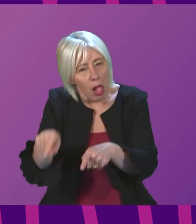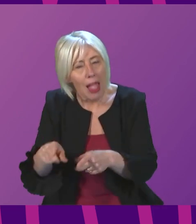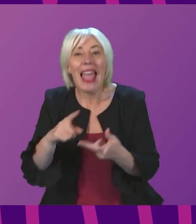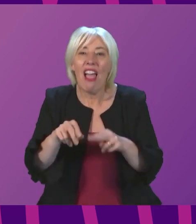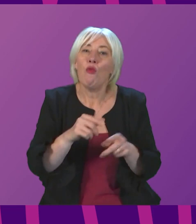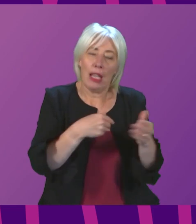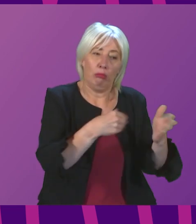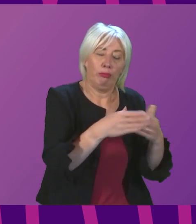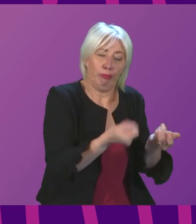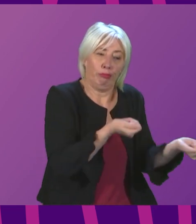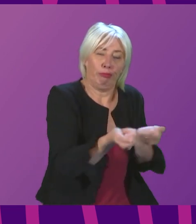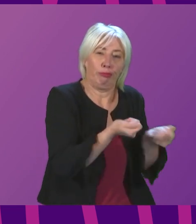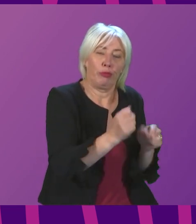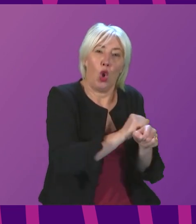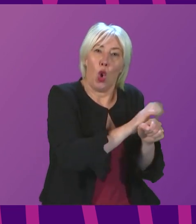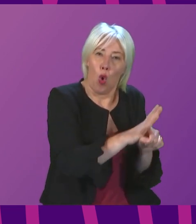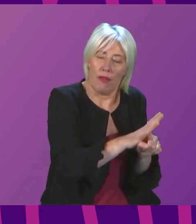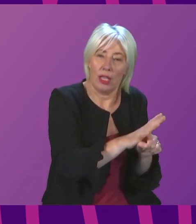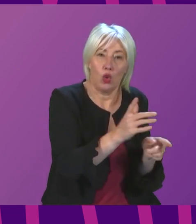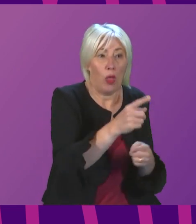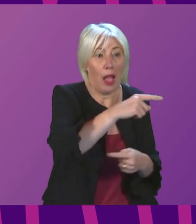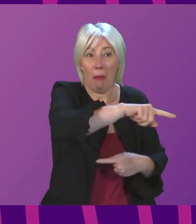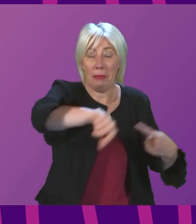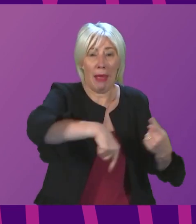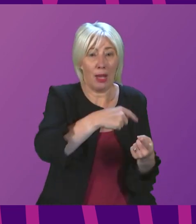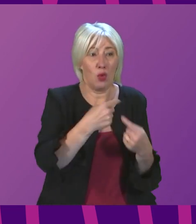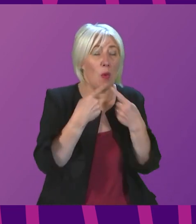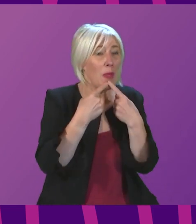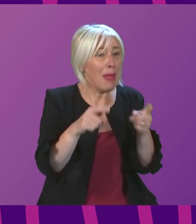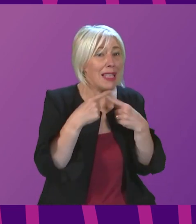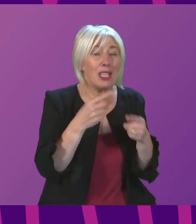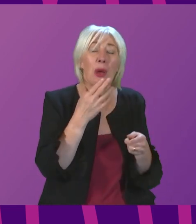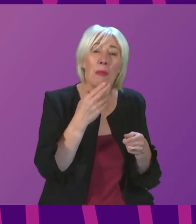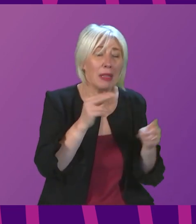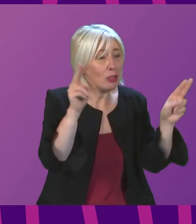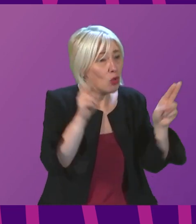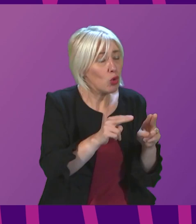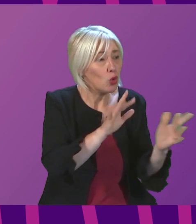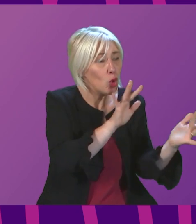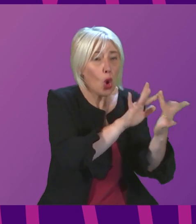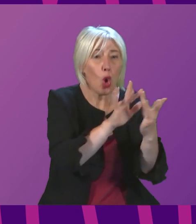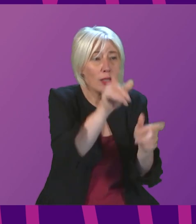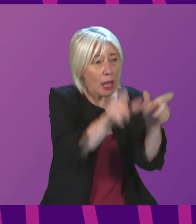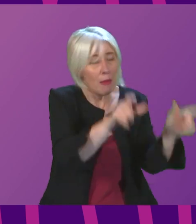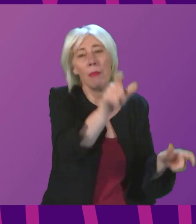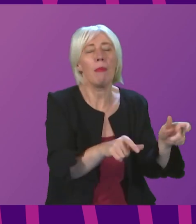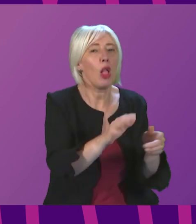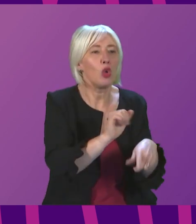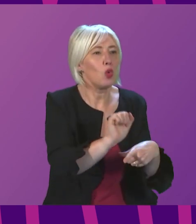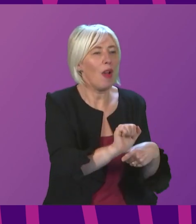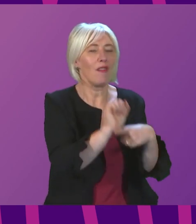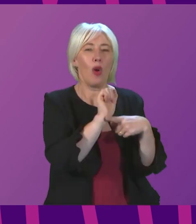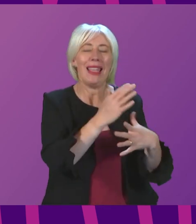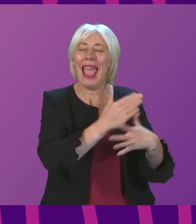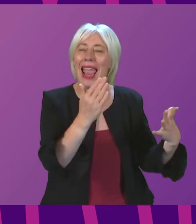the COVID cases. That comes back to the central messages that we all have to communicate. Please cut down your contacts so that we are avoiding any opportunity